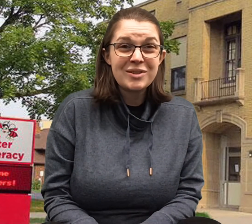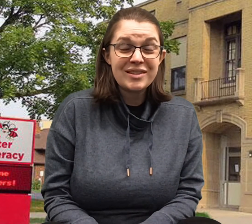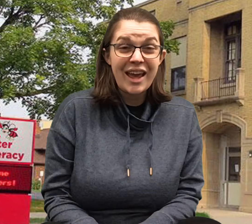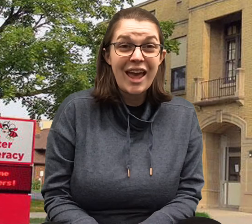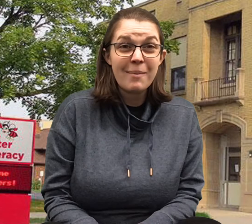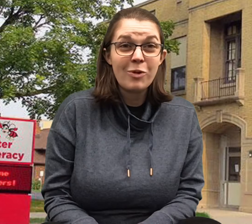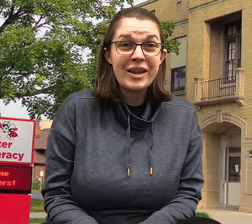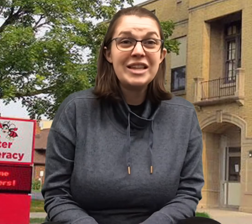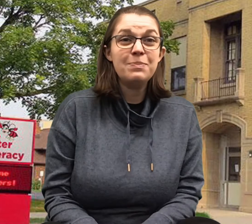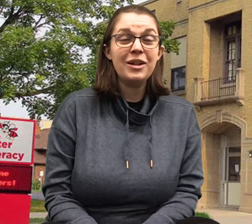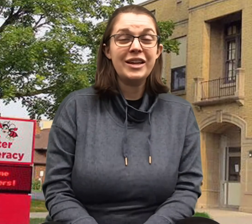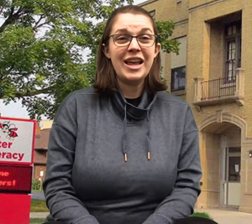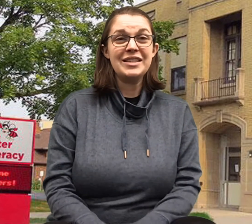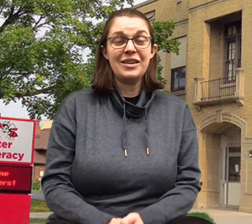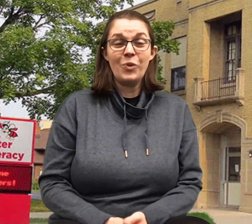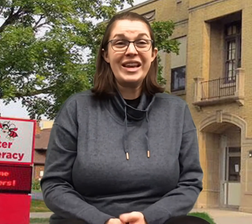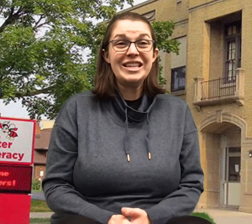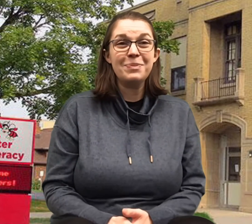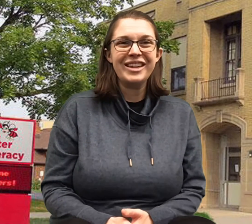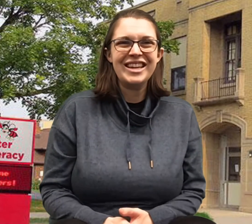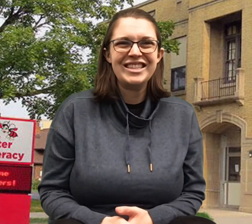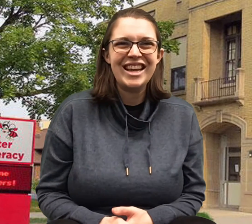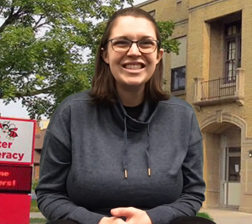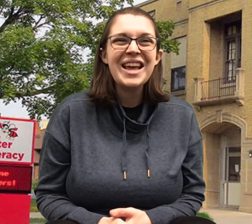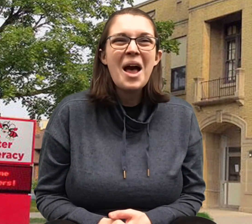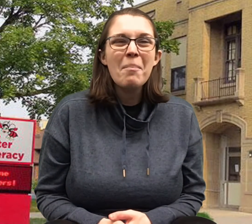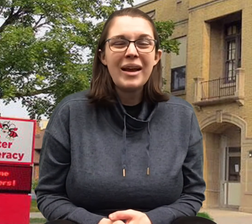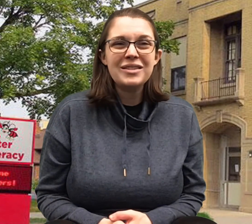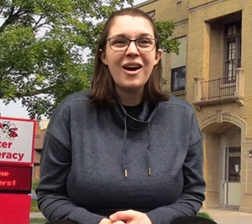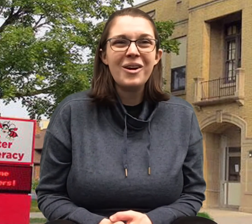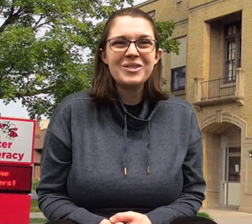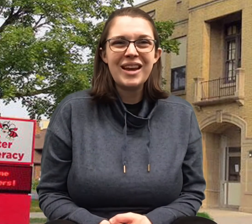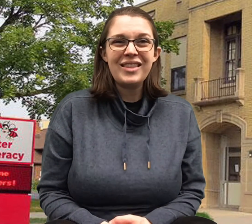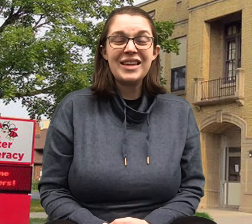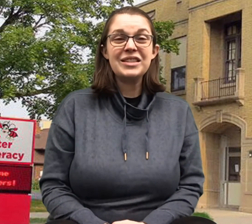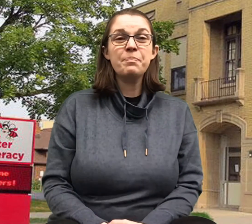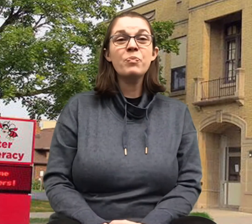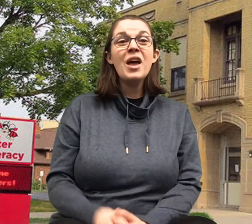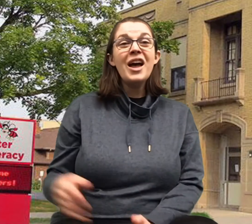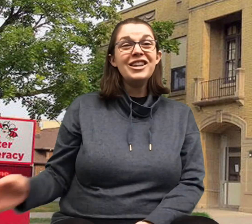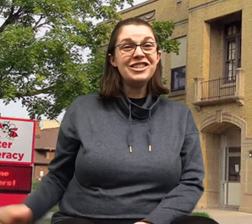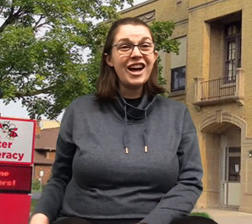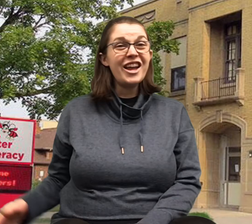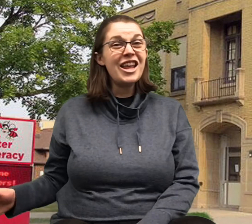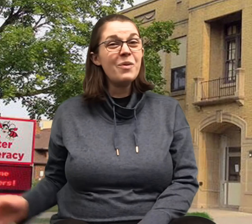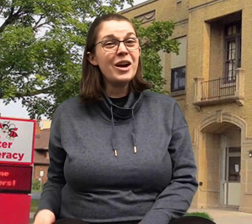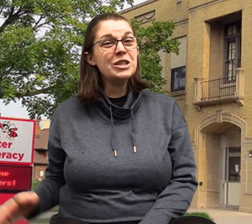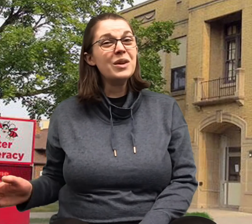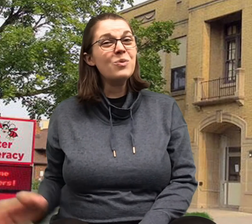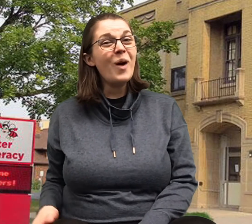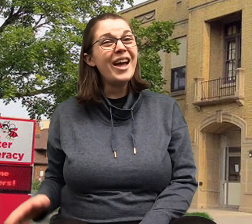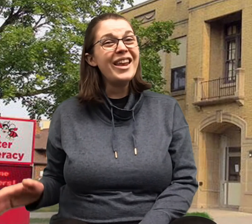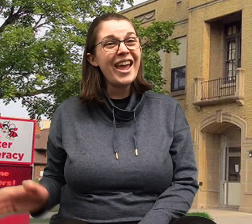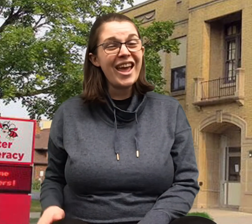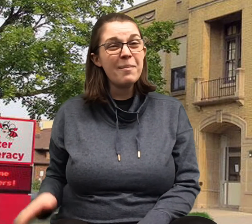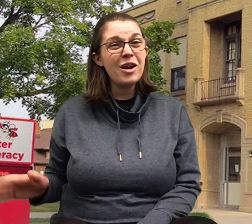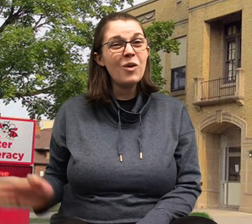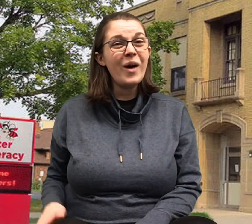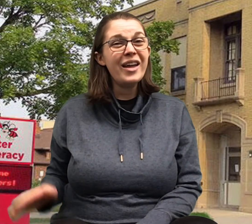a hammer when he's building his when he's building his things. My song goes like this. Johnny works with one hammer, one